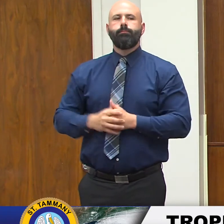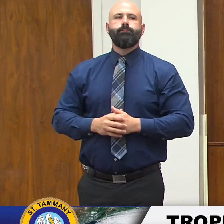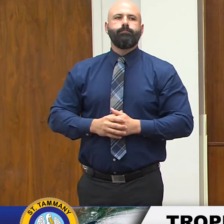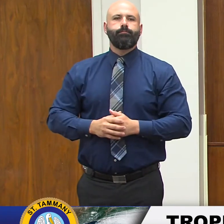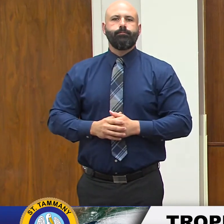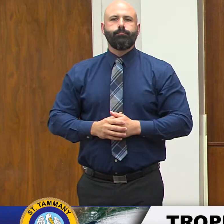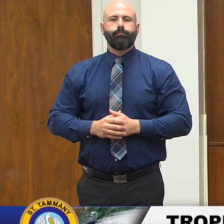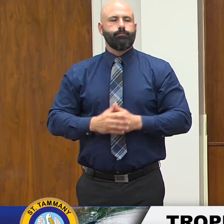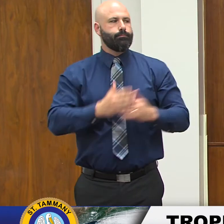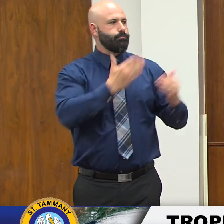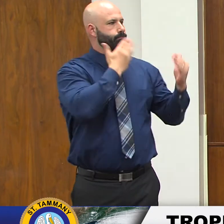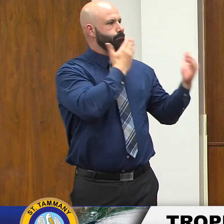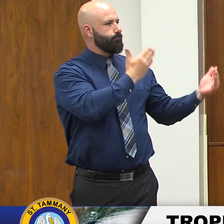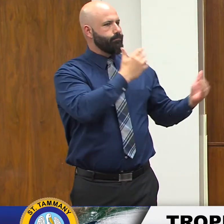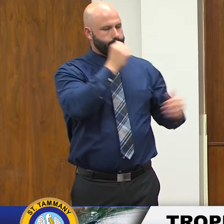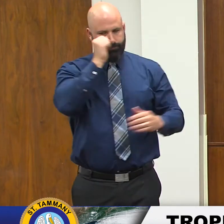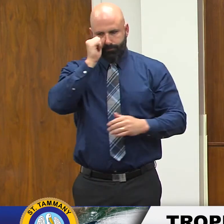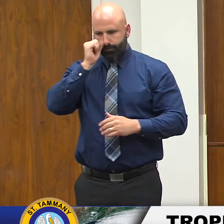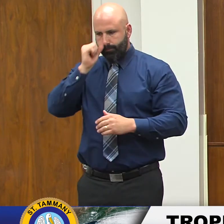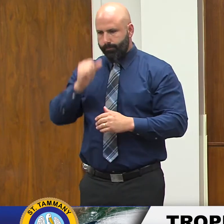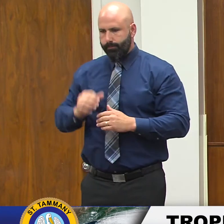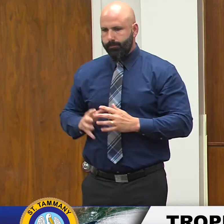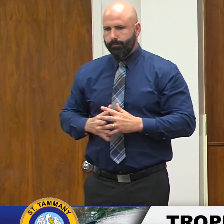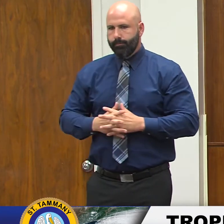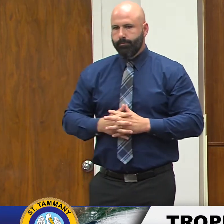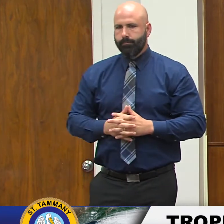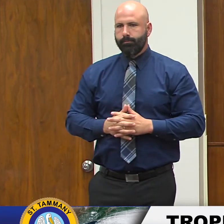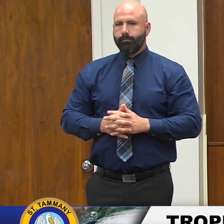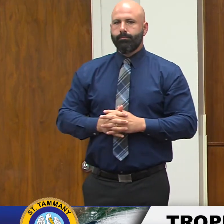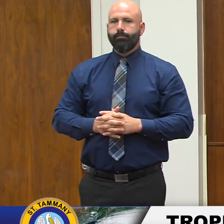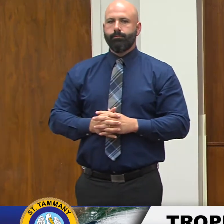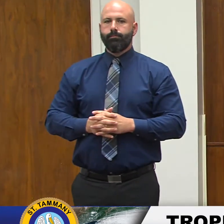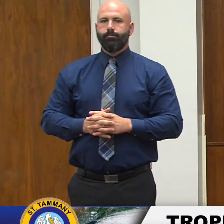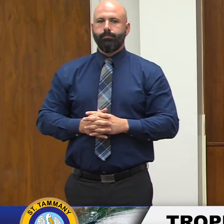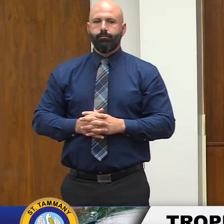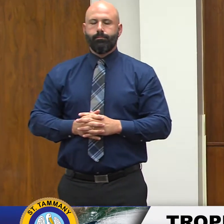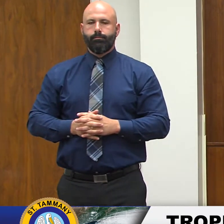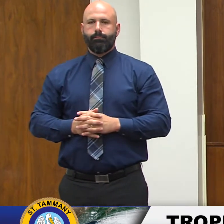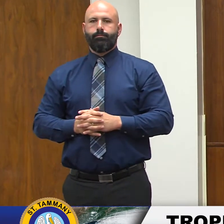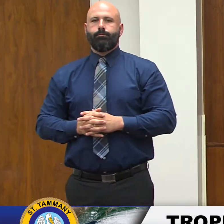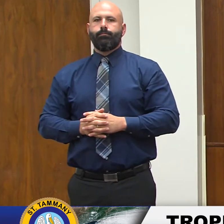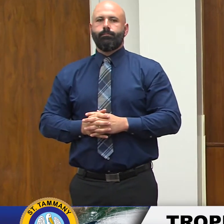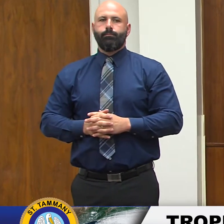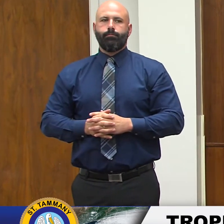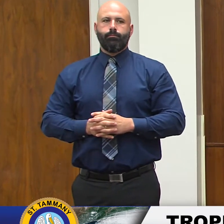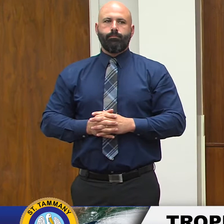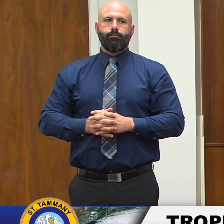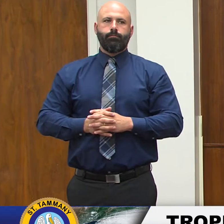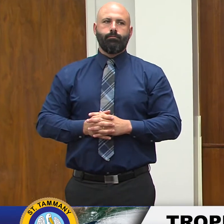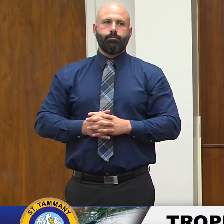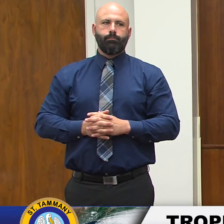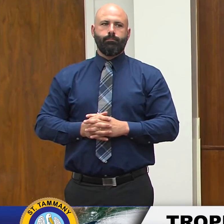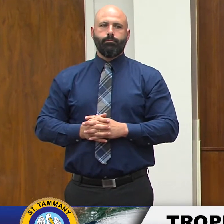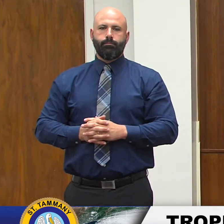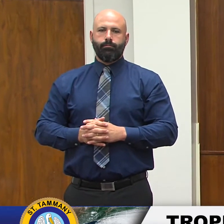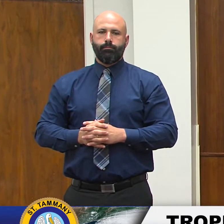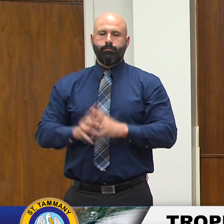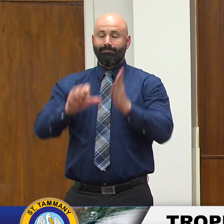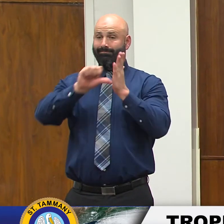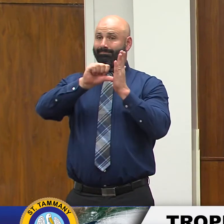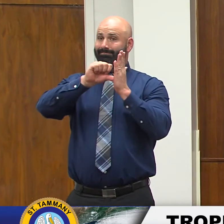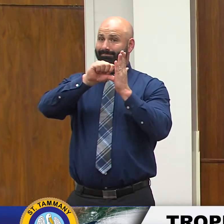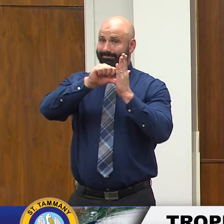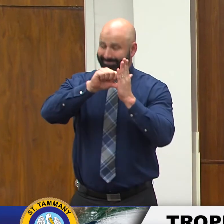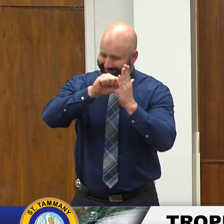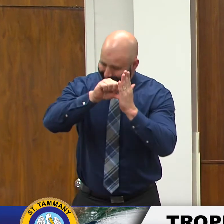thank you Clarence uh we can't emphasize enough that even though this may be coming